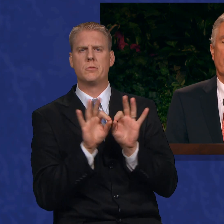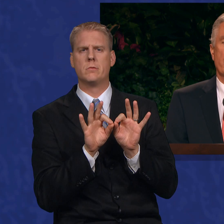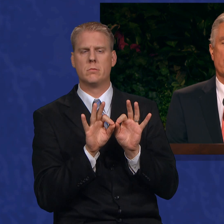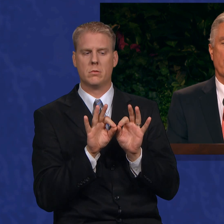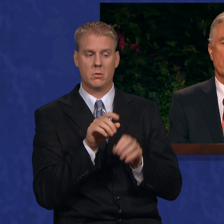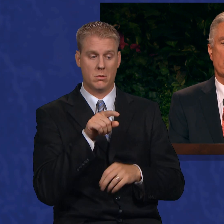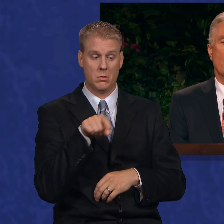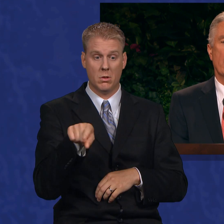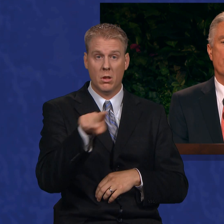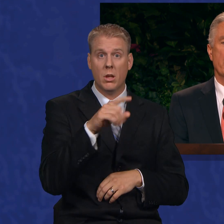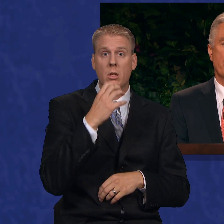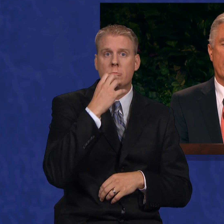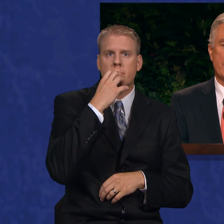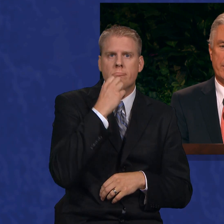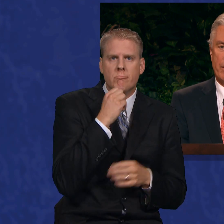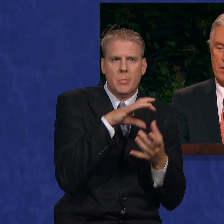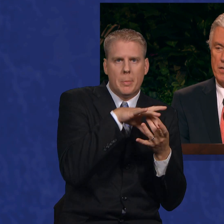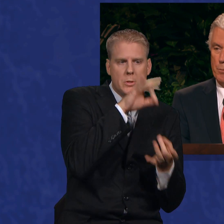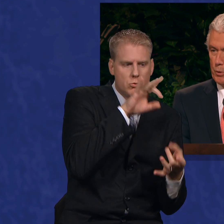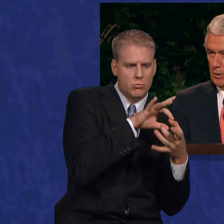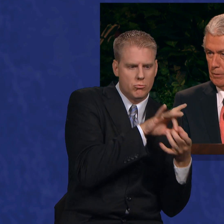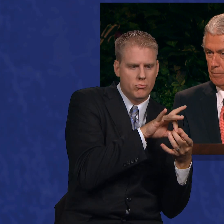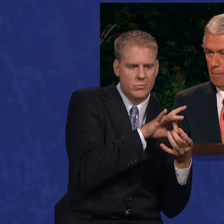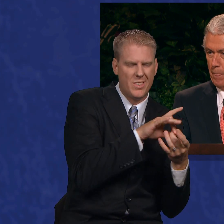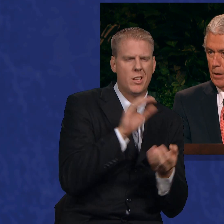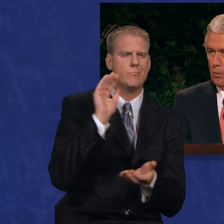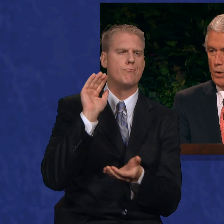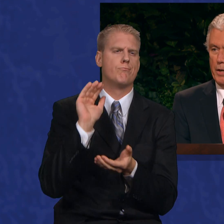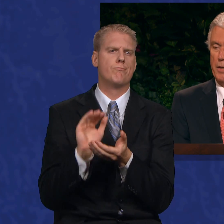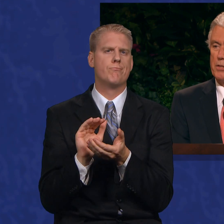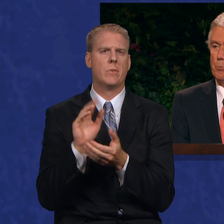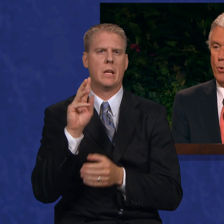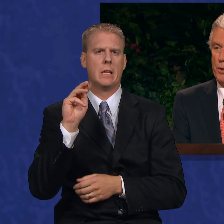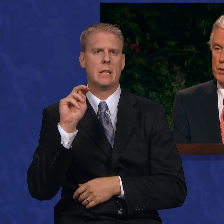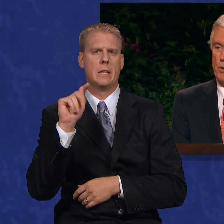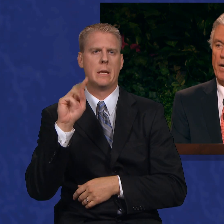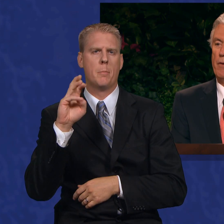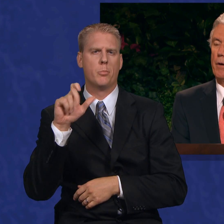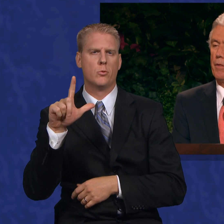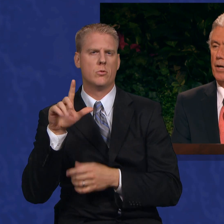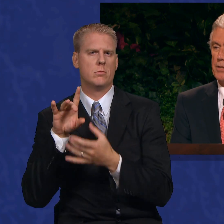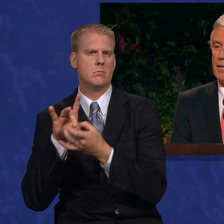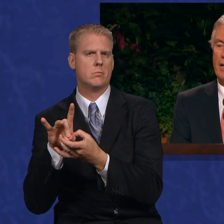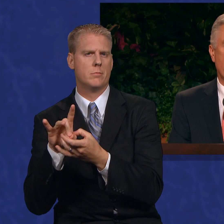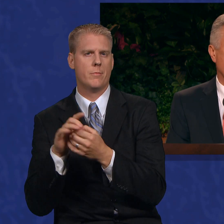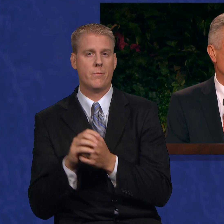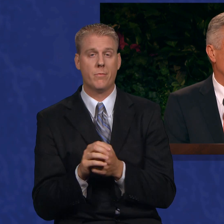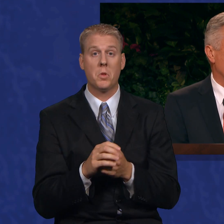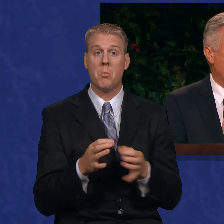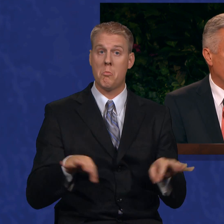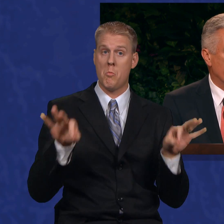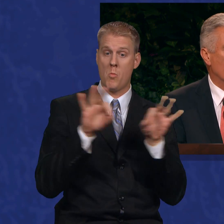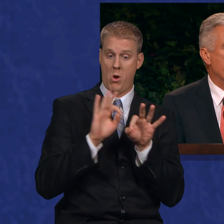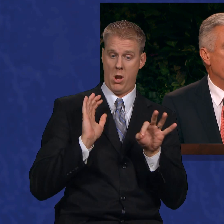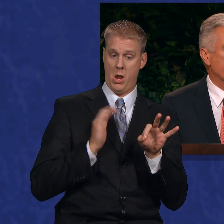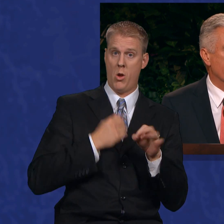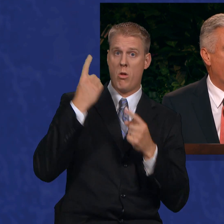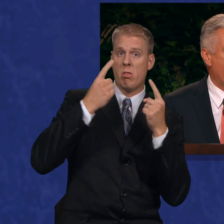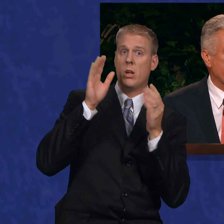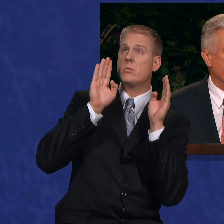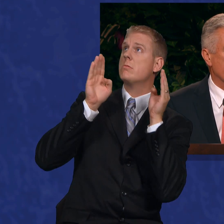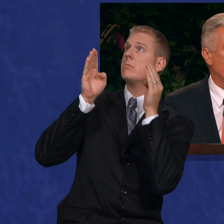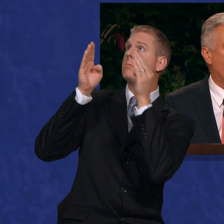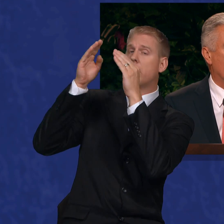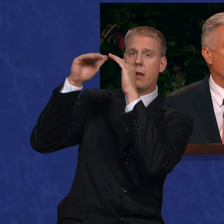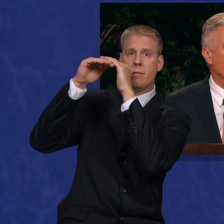the spiritual while minimizing the temporal. While it is important to have our thoughts inclined toward heaven, we miss